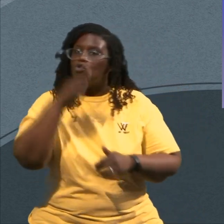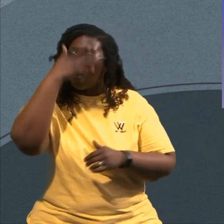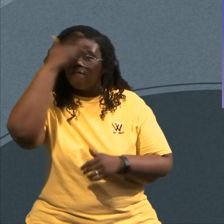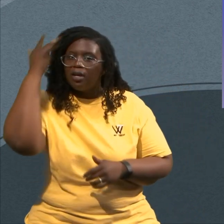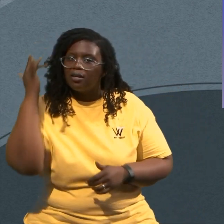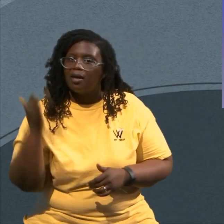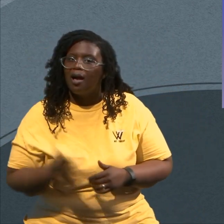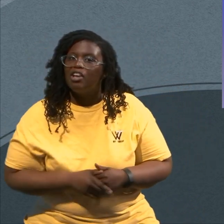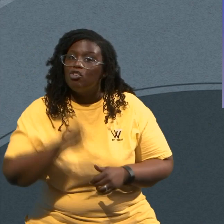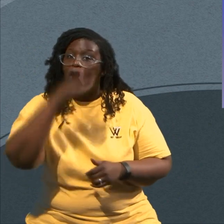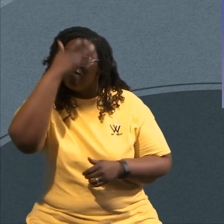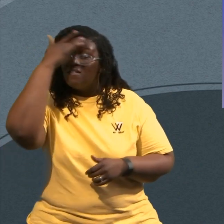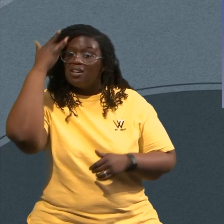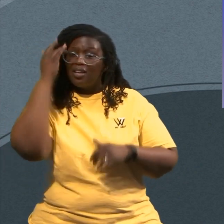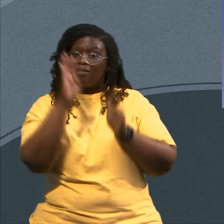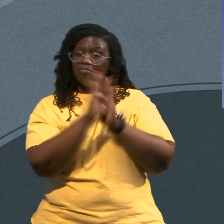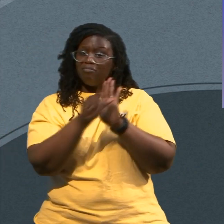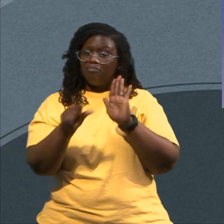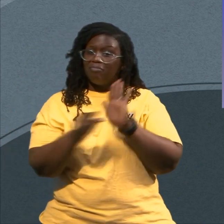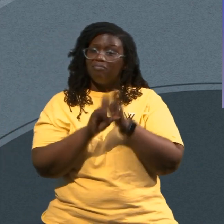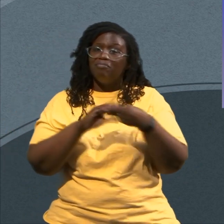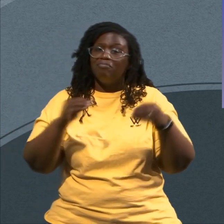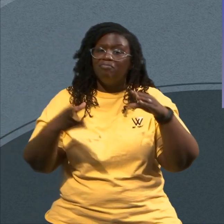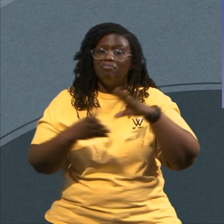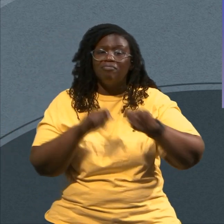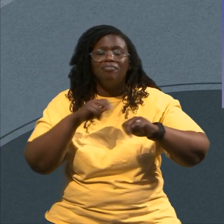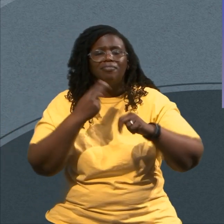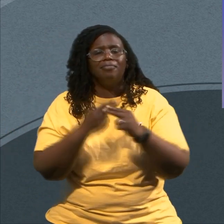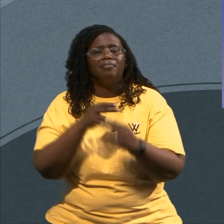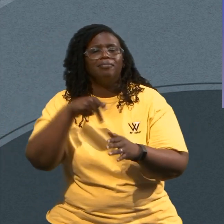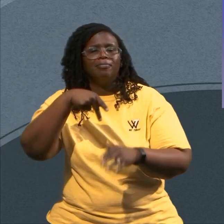'all Forgot The Background Of Psalm 46 Hezekiah